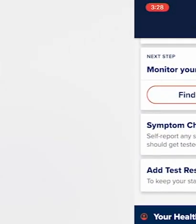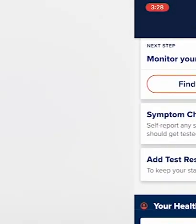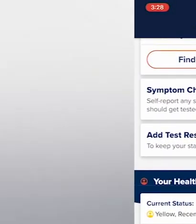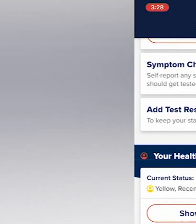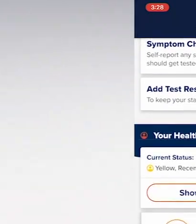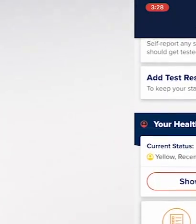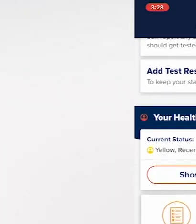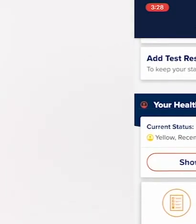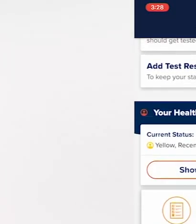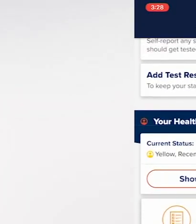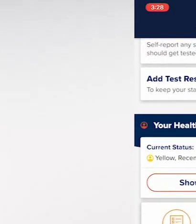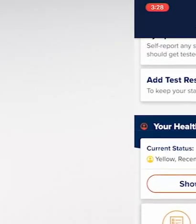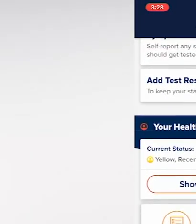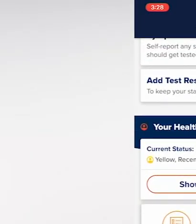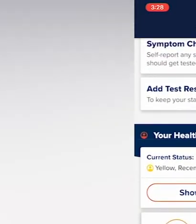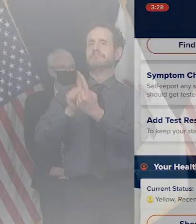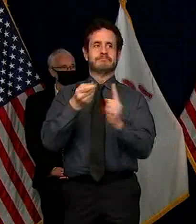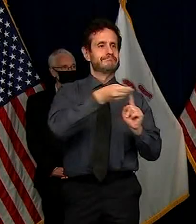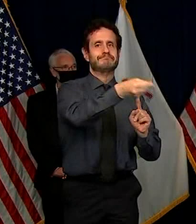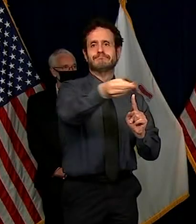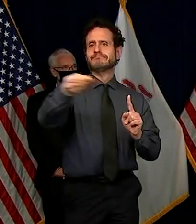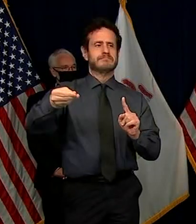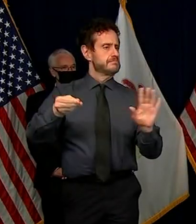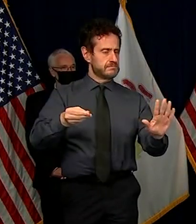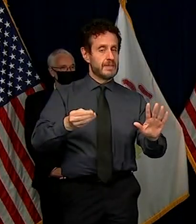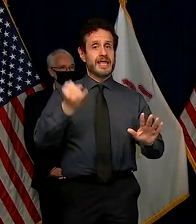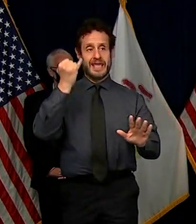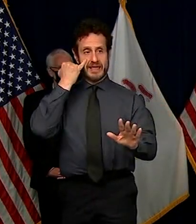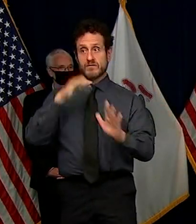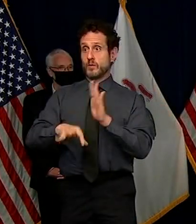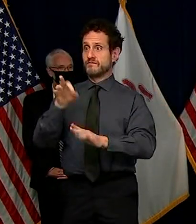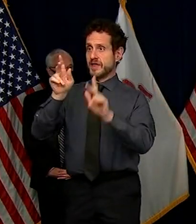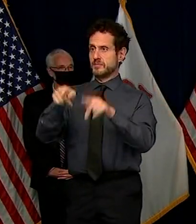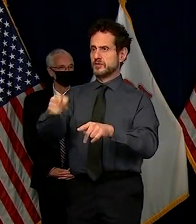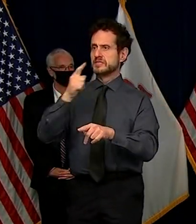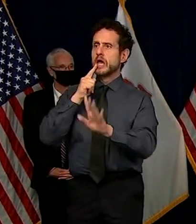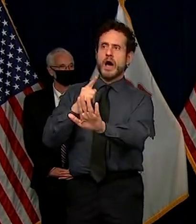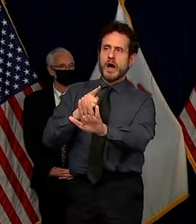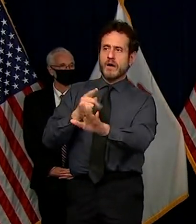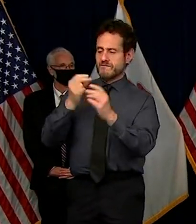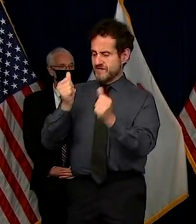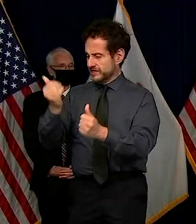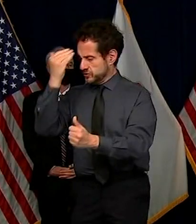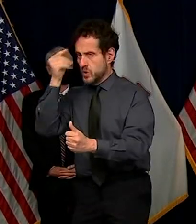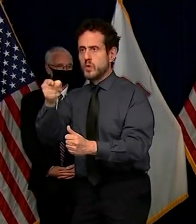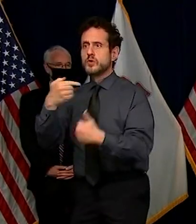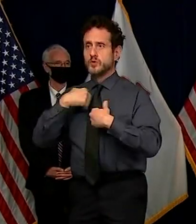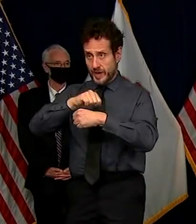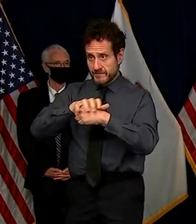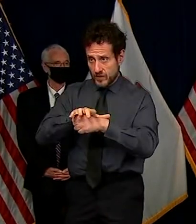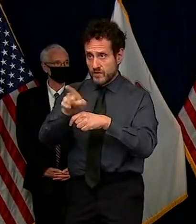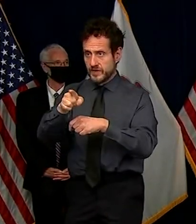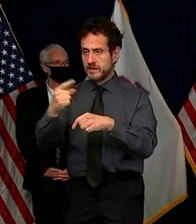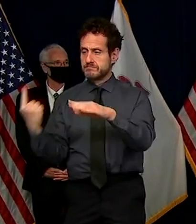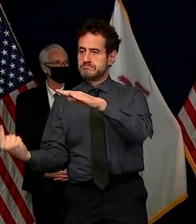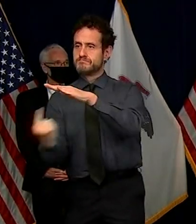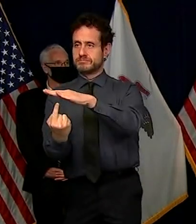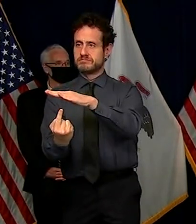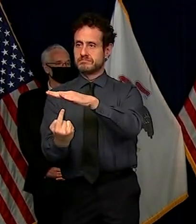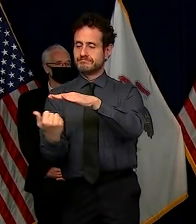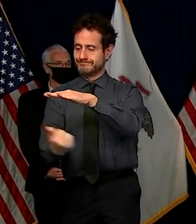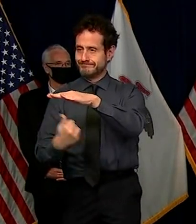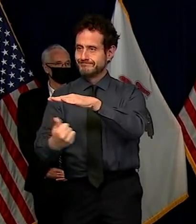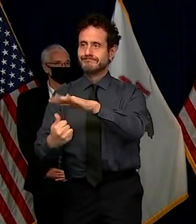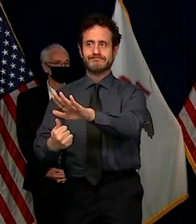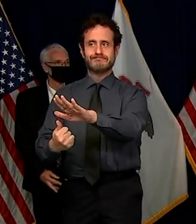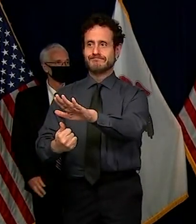at campus events and establishments that require it. The faster we can find individuals who are positive and get them isolated, the better. And if we